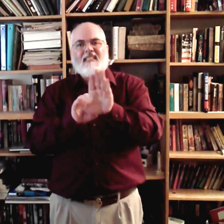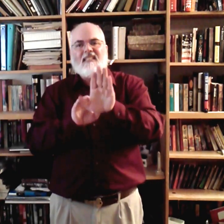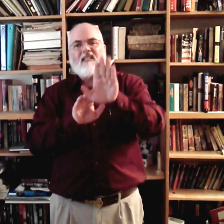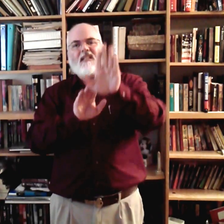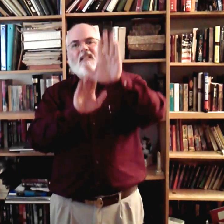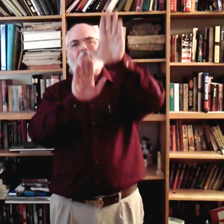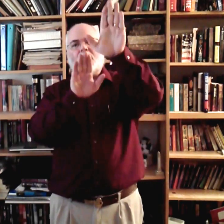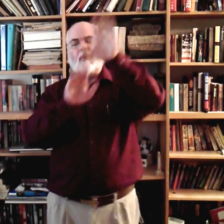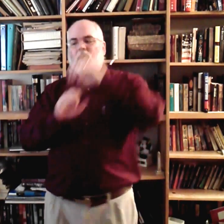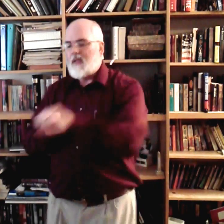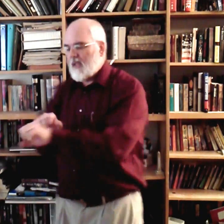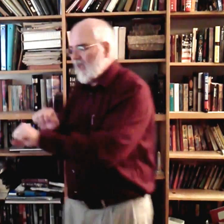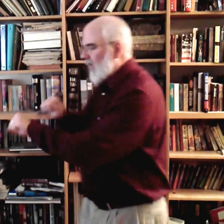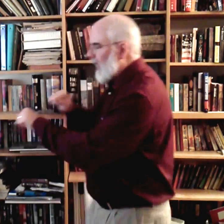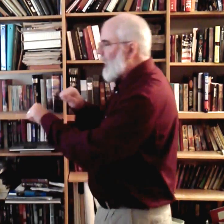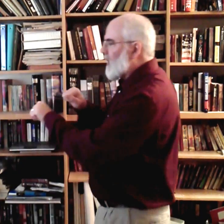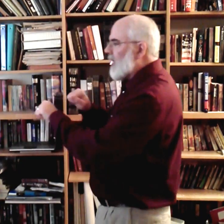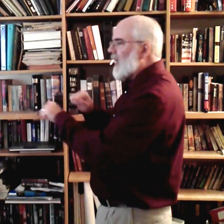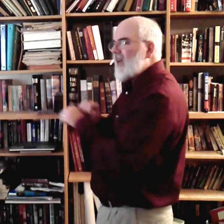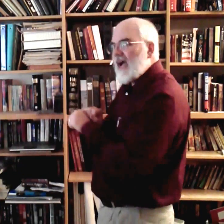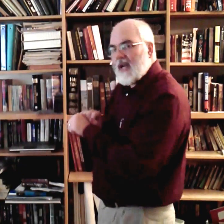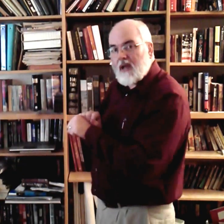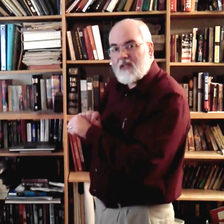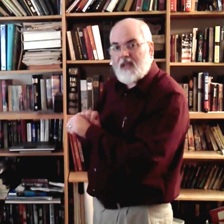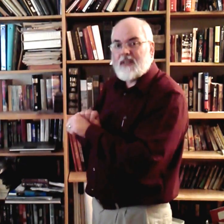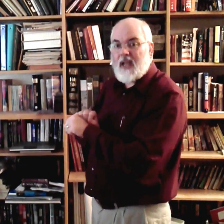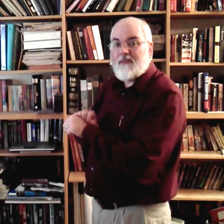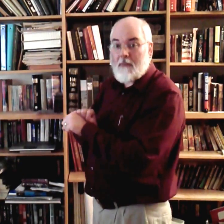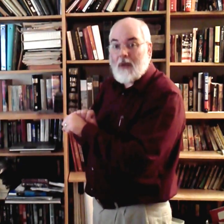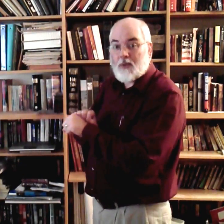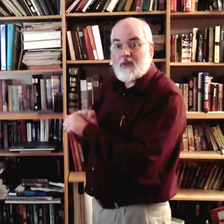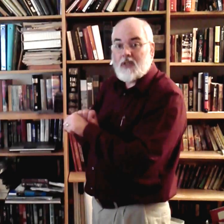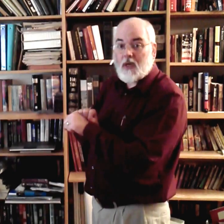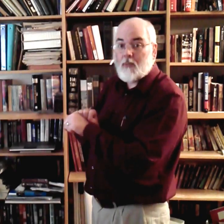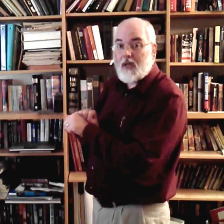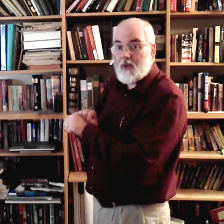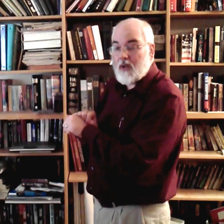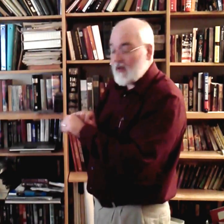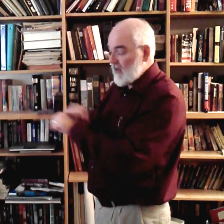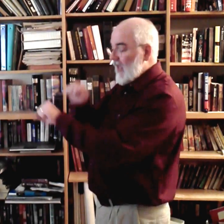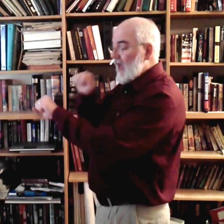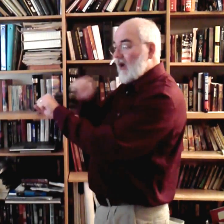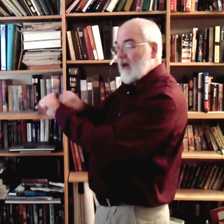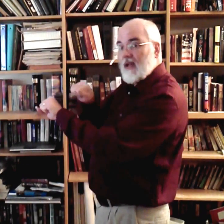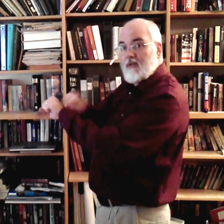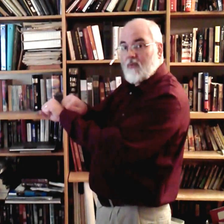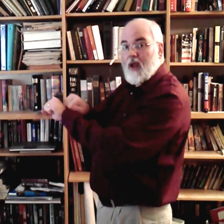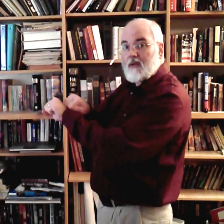And steep. Okay? It's kind of like... I'm going to sign the sign for mountain is what I'm really doing. I'm going to hit rocks.